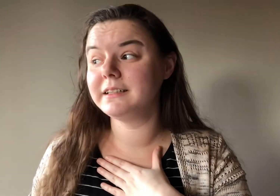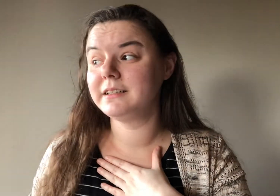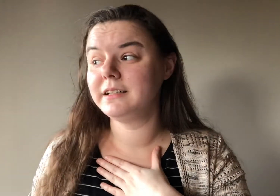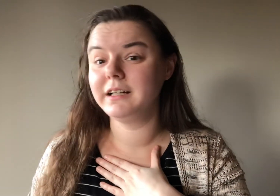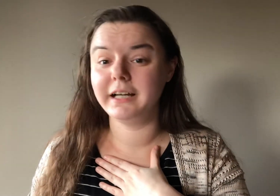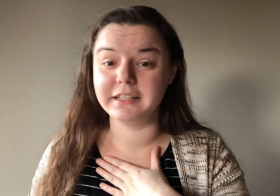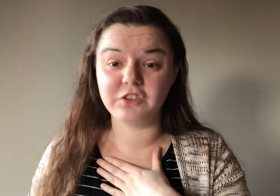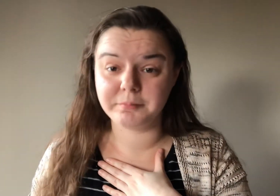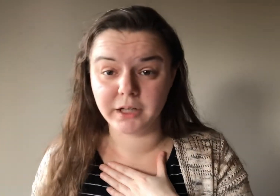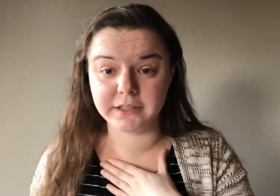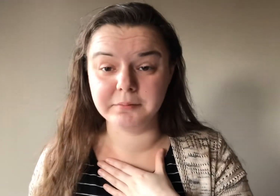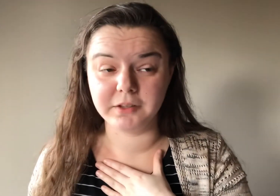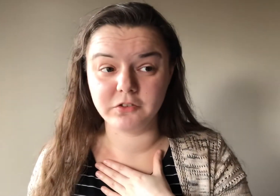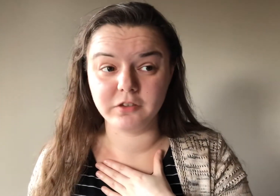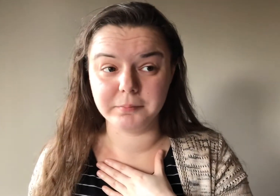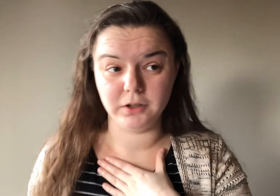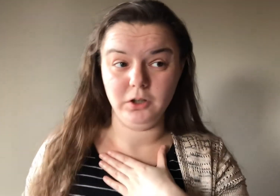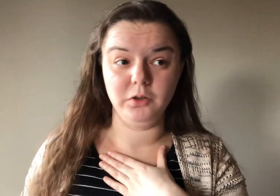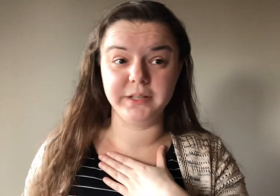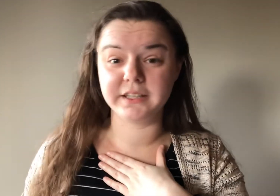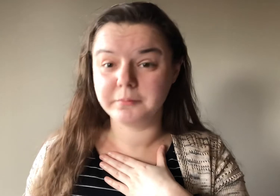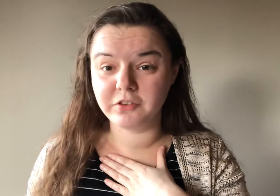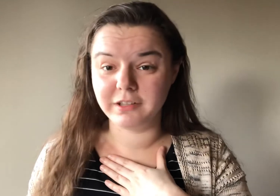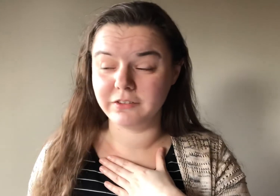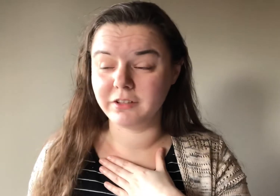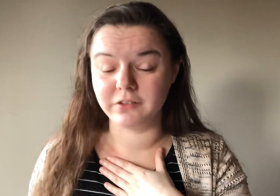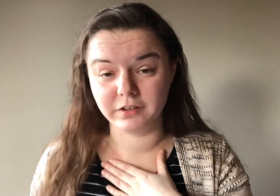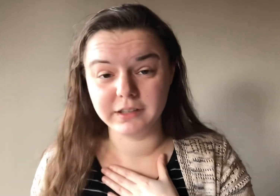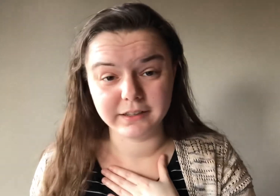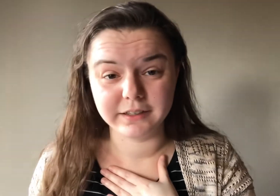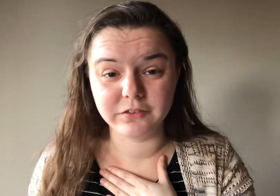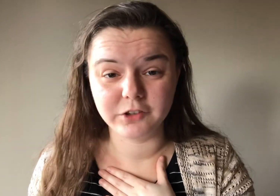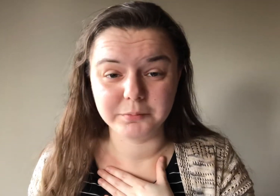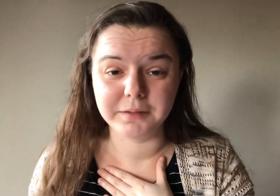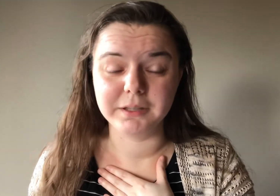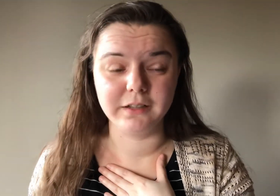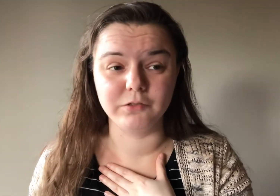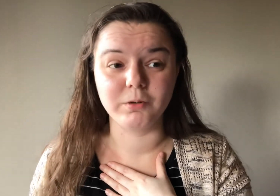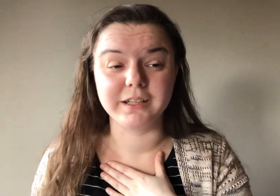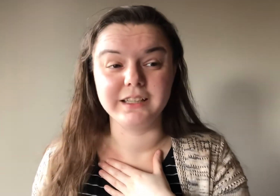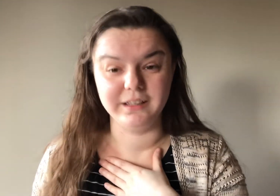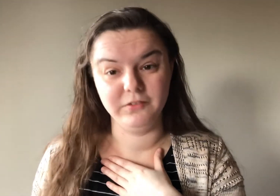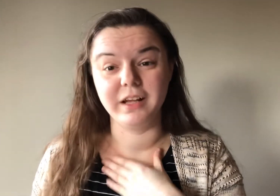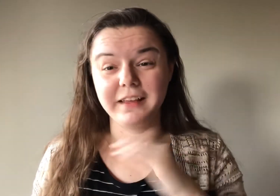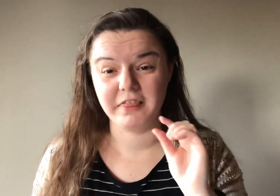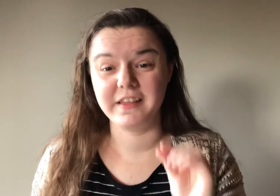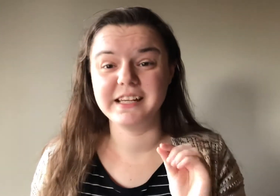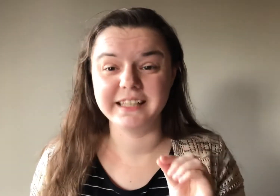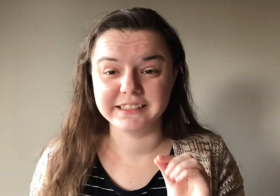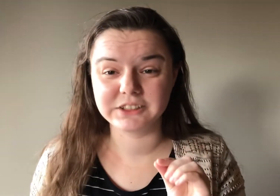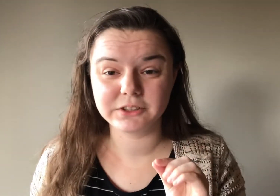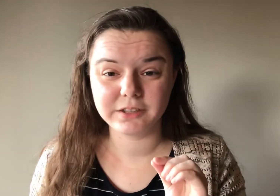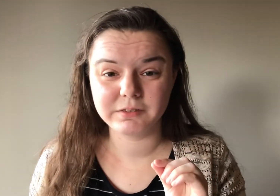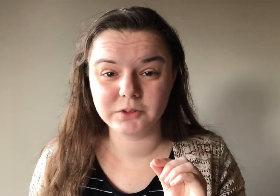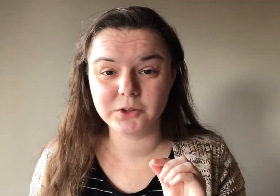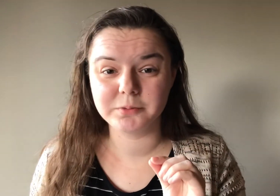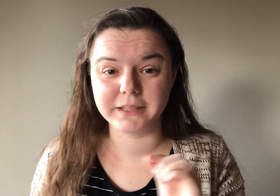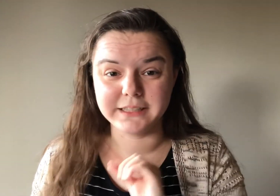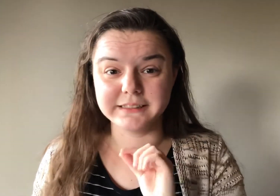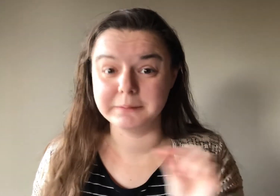Honestly, anytime Rocky messes up at all when it comes to dancing is hilarious to me because Rocky is like the dancer of the group. Like he's the